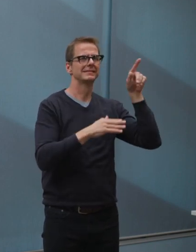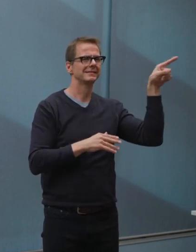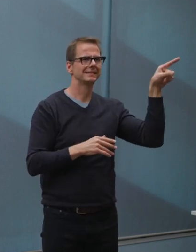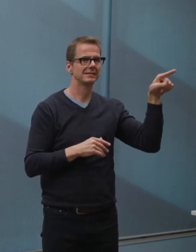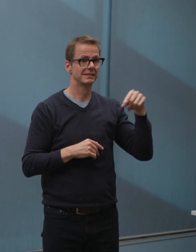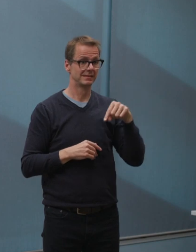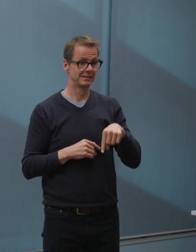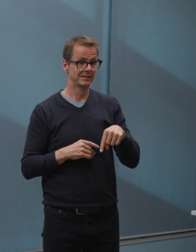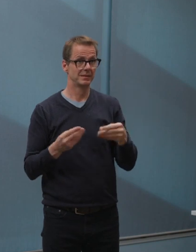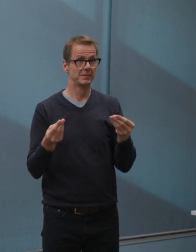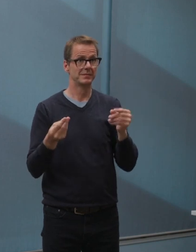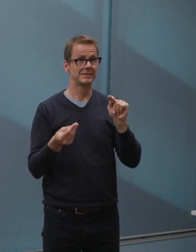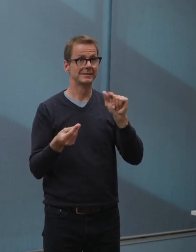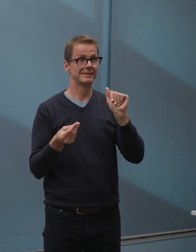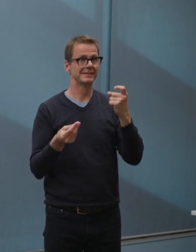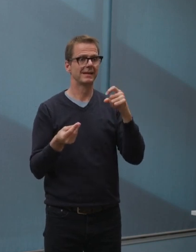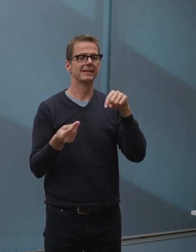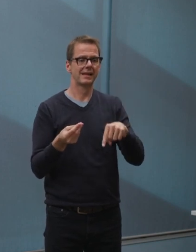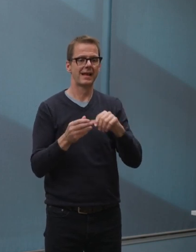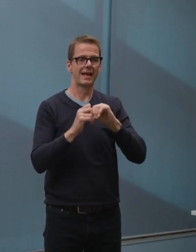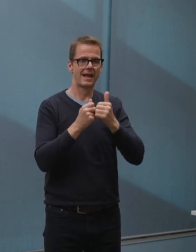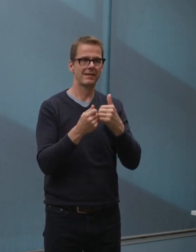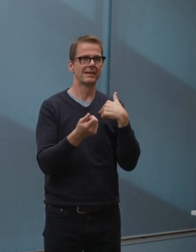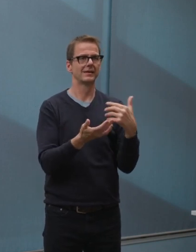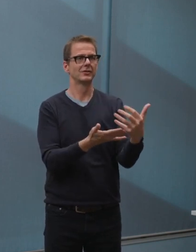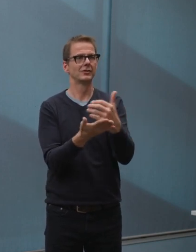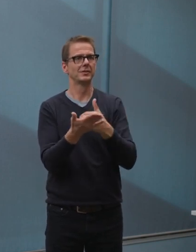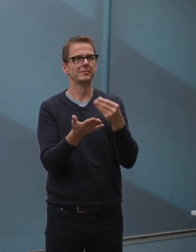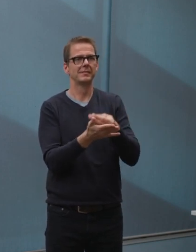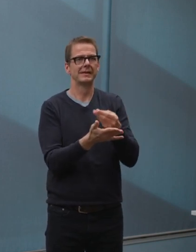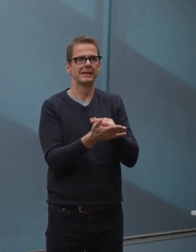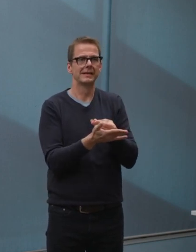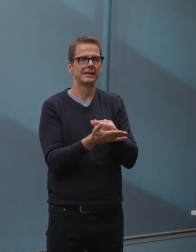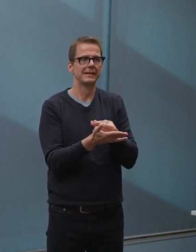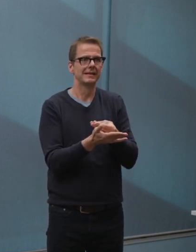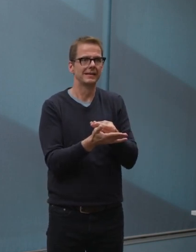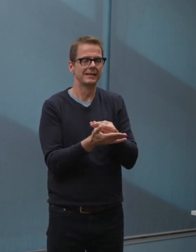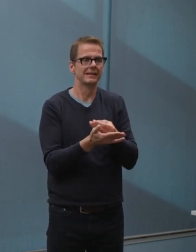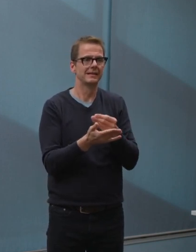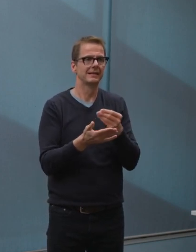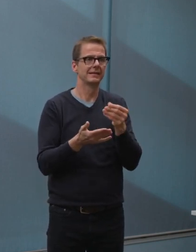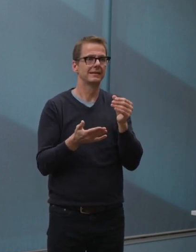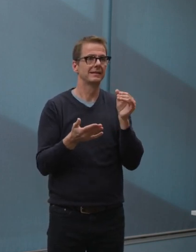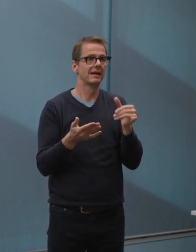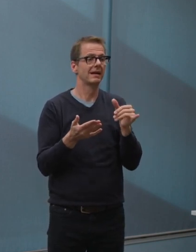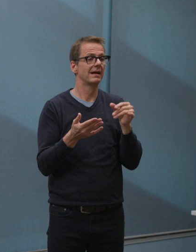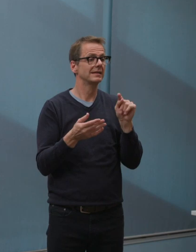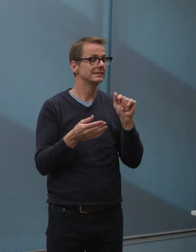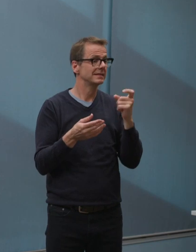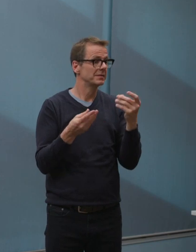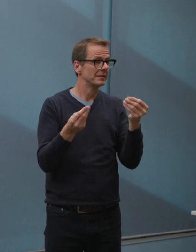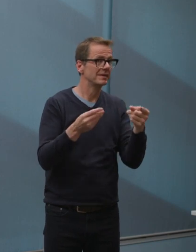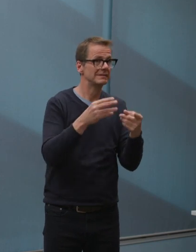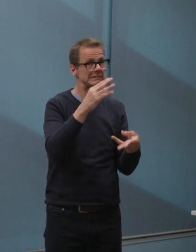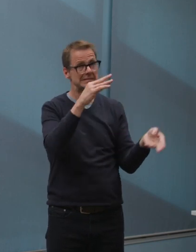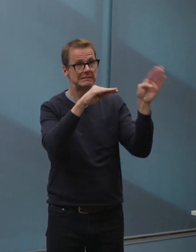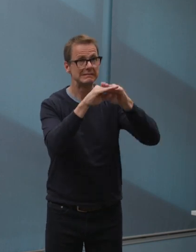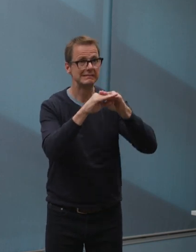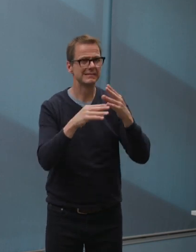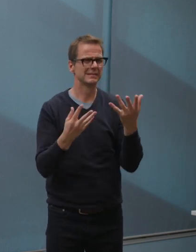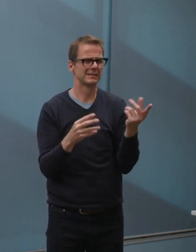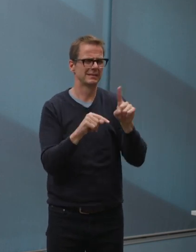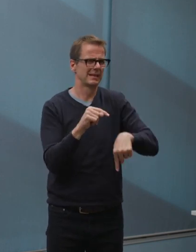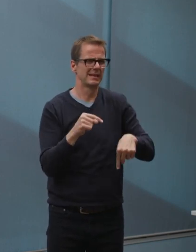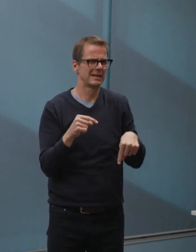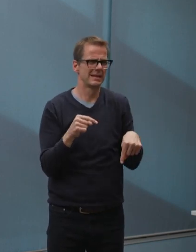grow. And so, as our primary source of revenue, I think 57 percent of our operating budget is property tax.